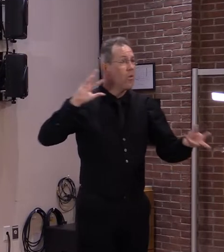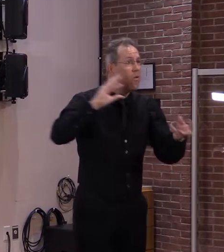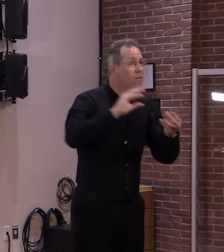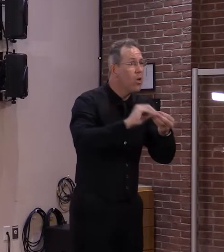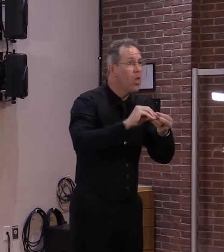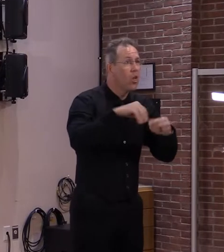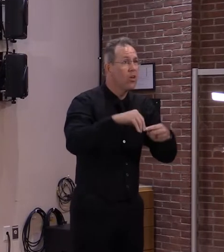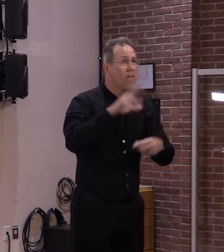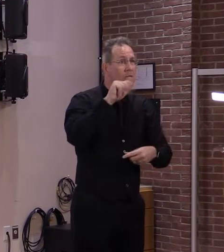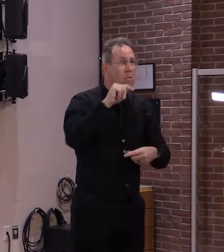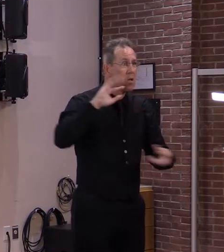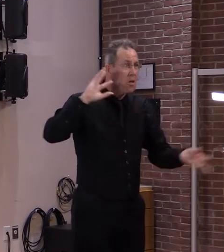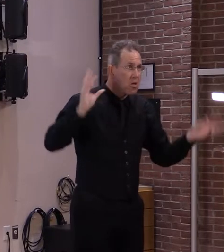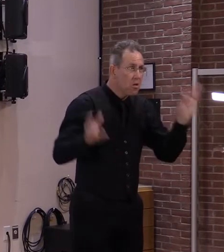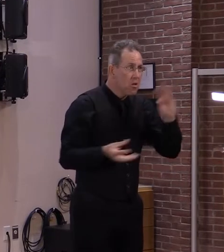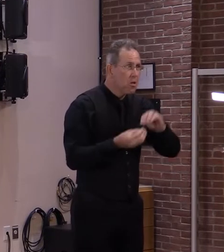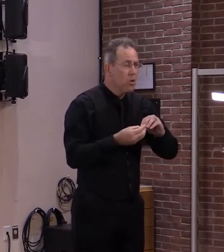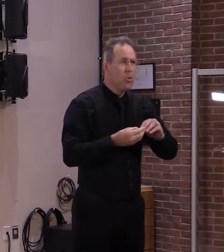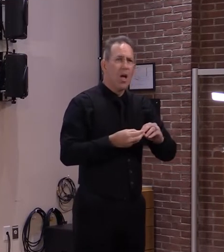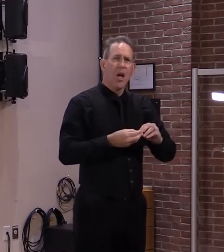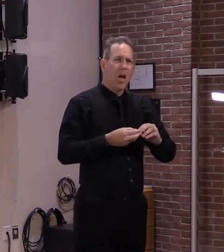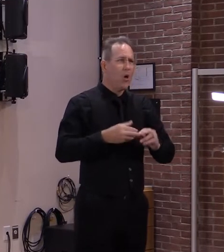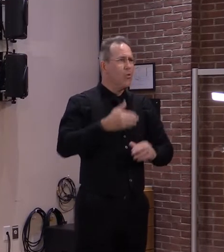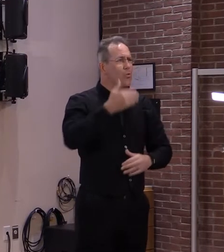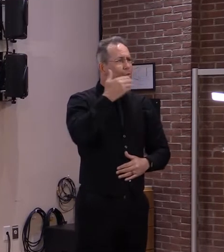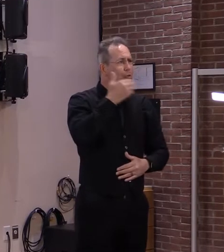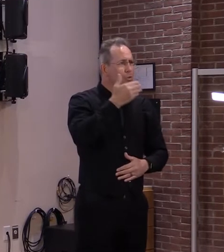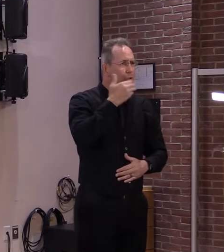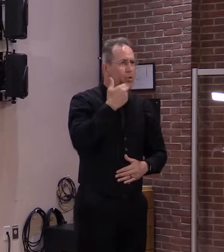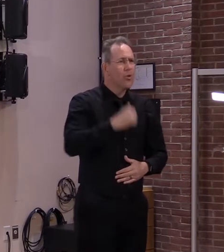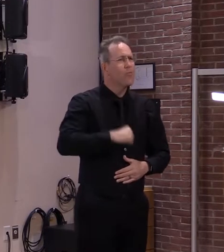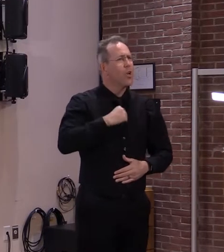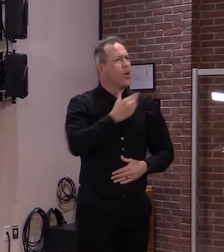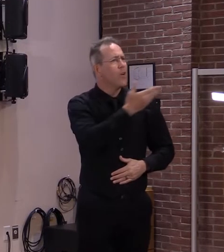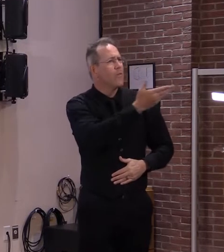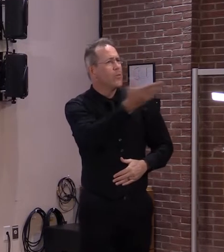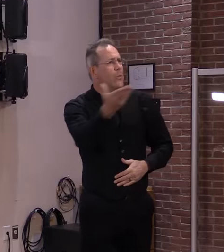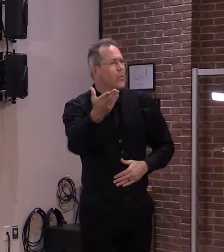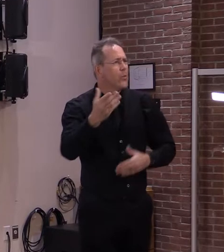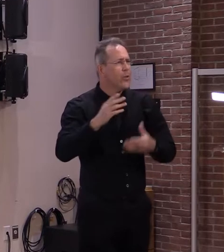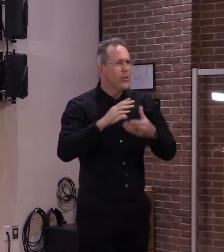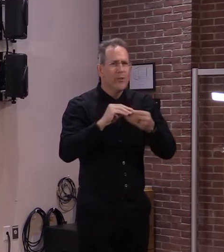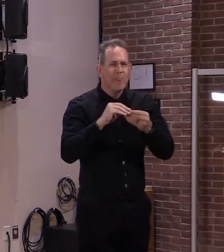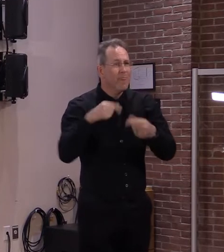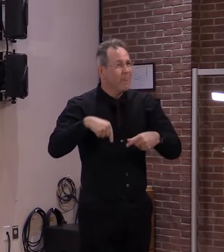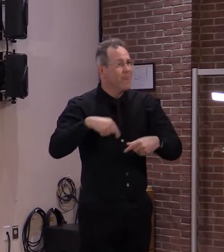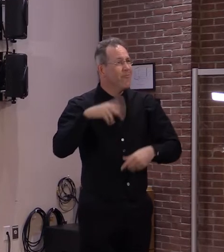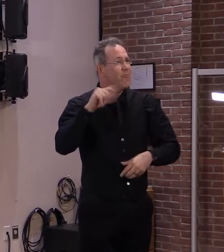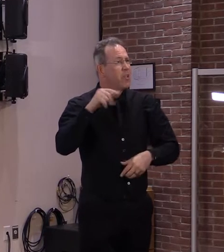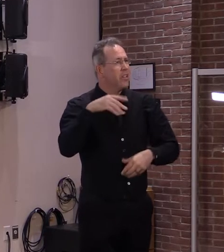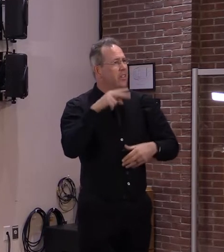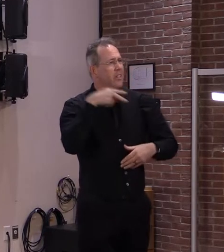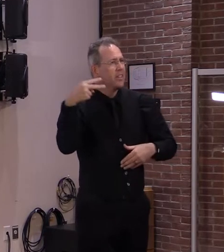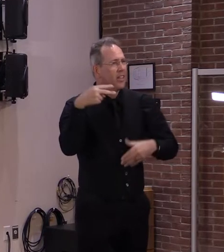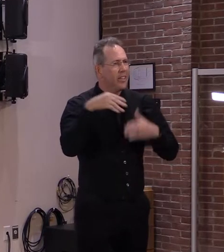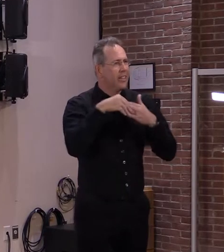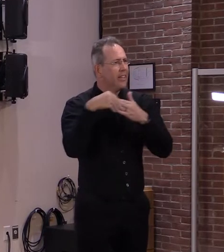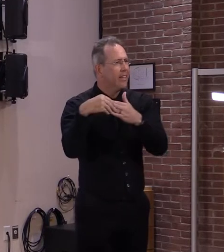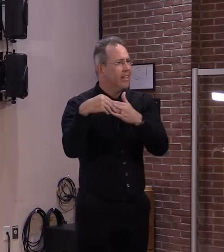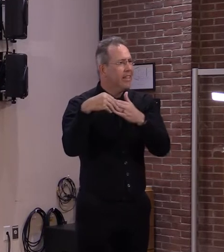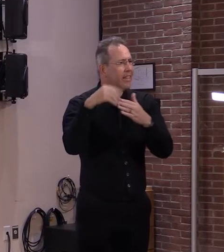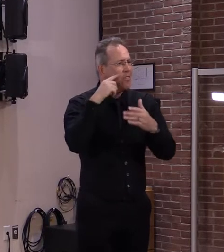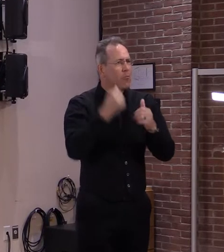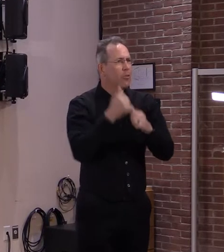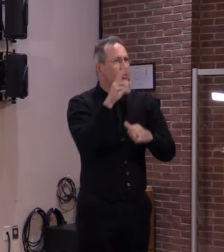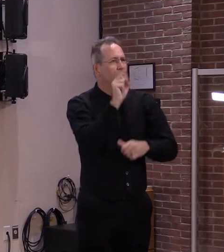has a lot to be proud of. As Commissioner Pichak mentioned, we are second in the nation for vaccines administered per